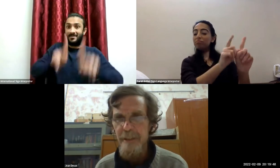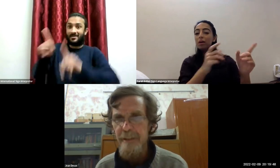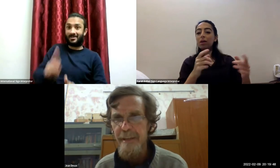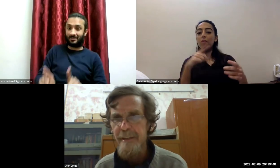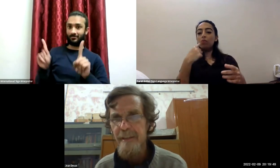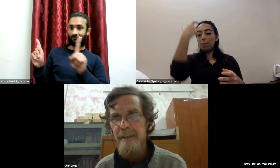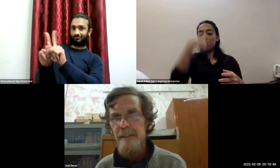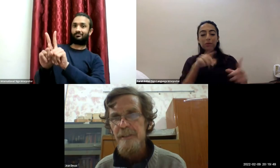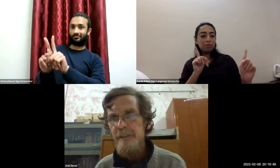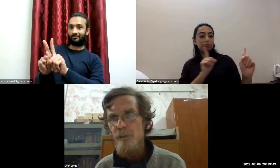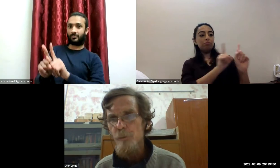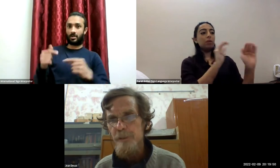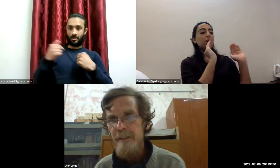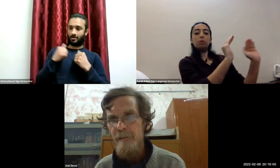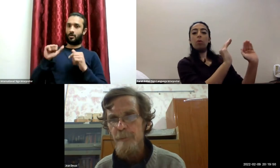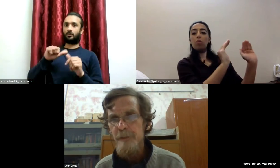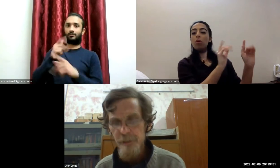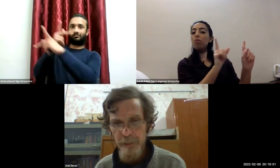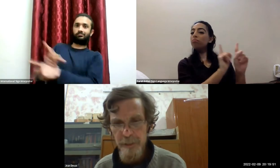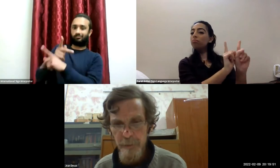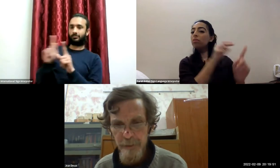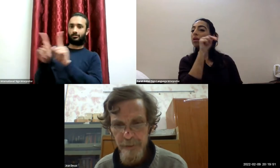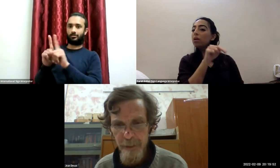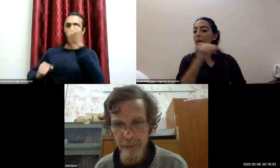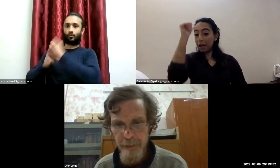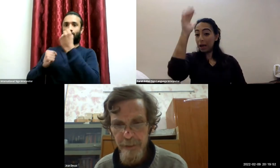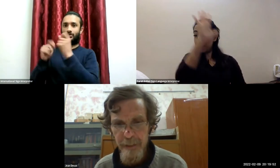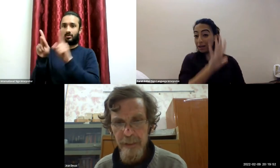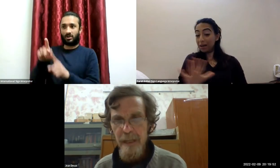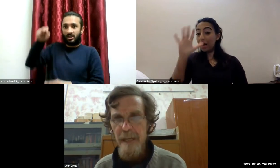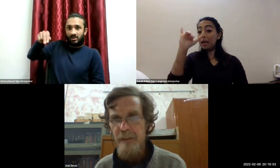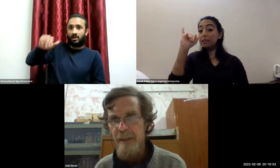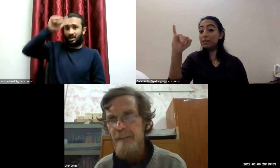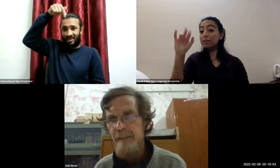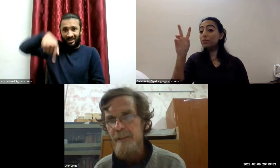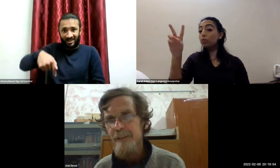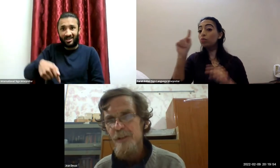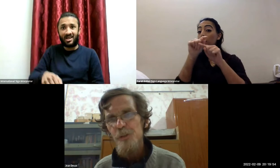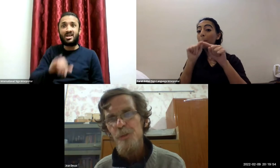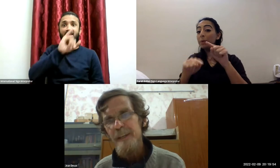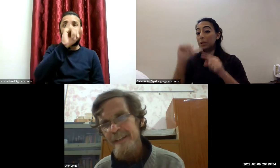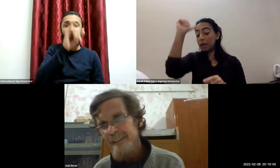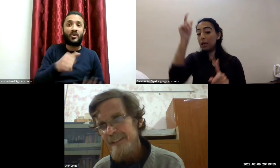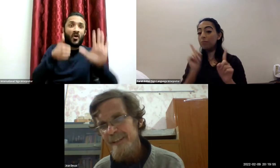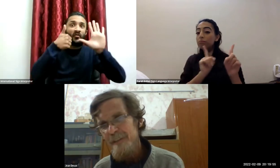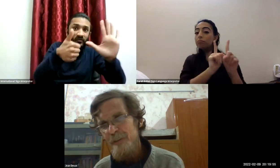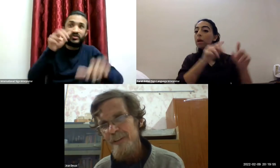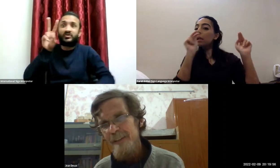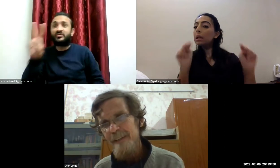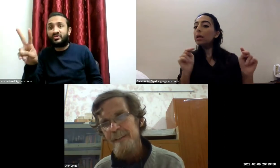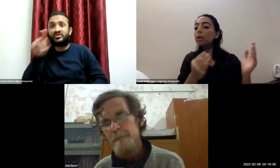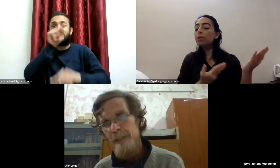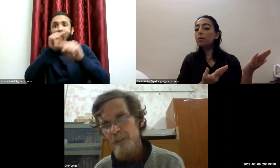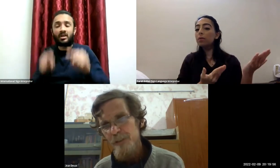soviet italian 62 percent of persons with disabilities in india have a caregiver so again the caregiver